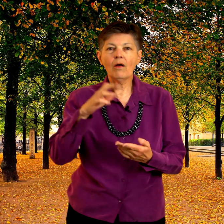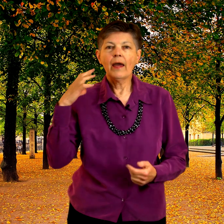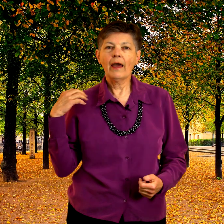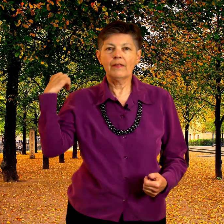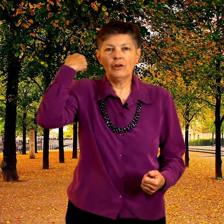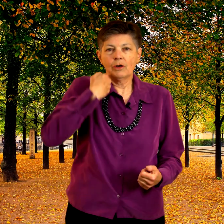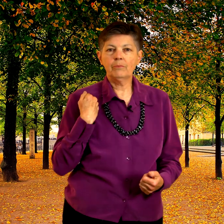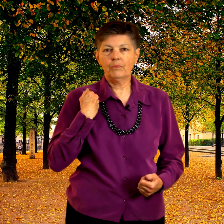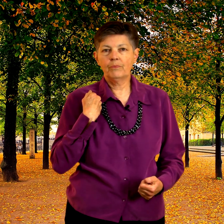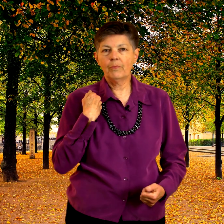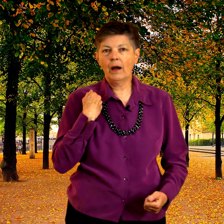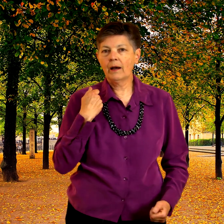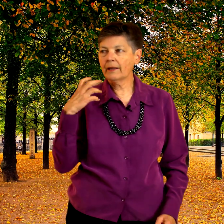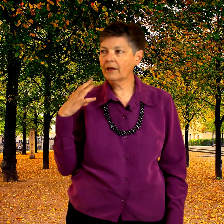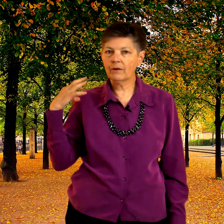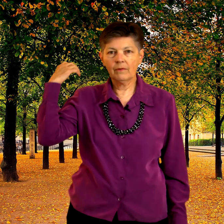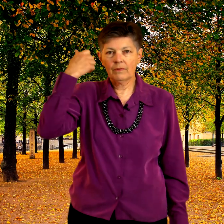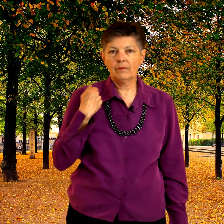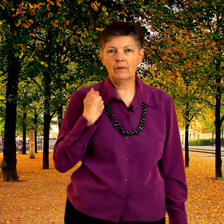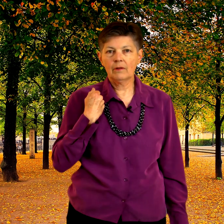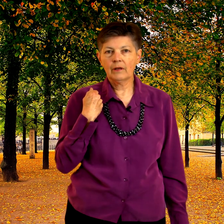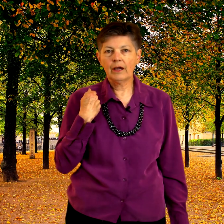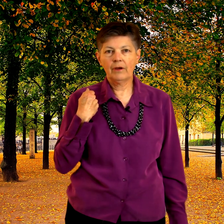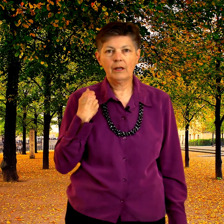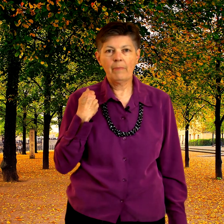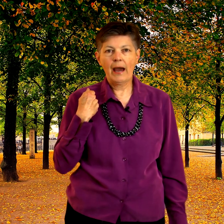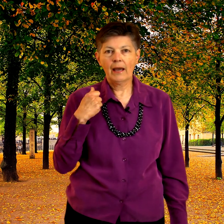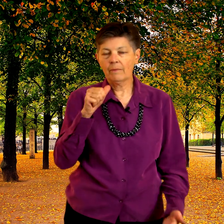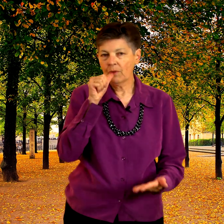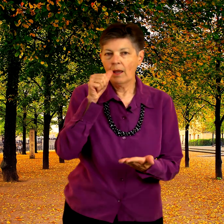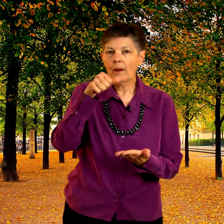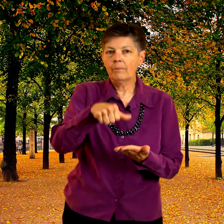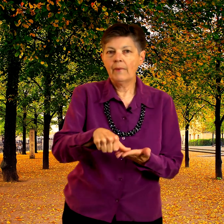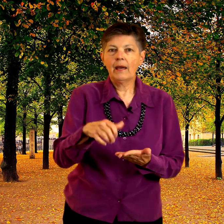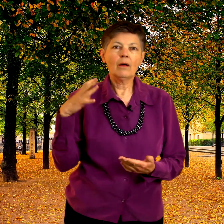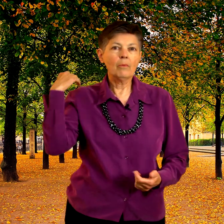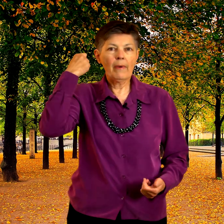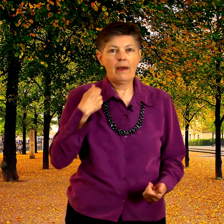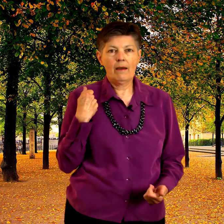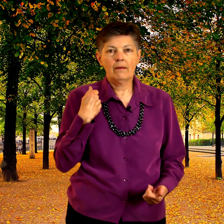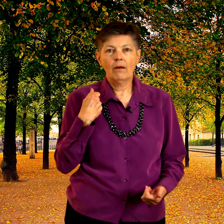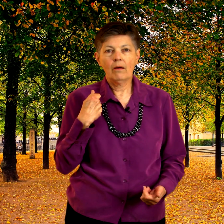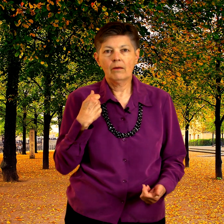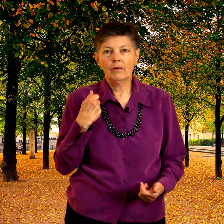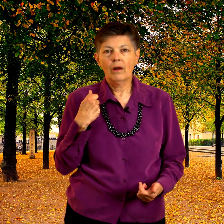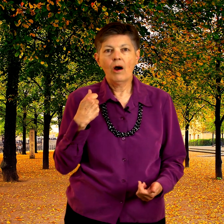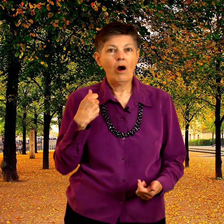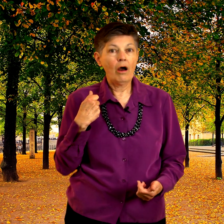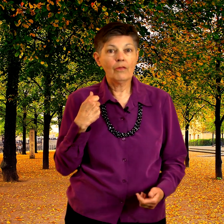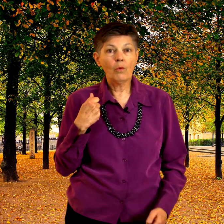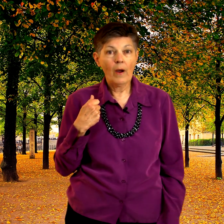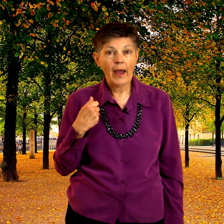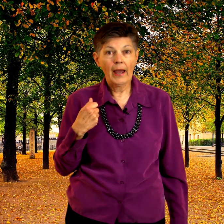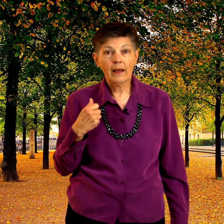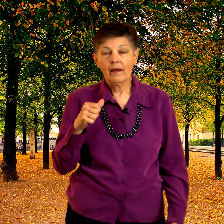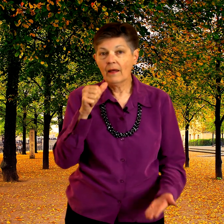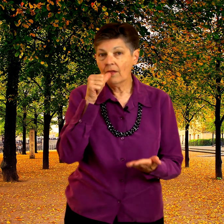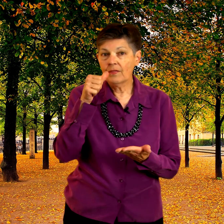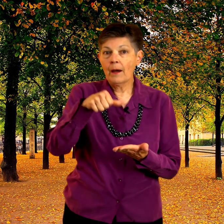and then you can like carrying the bag mailman on the way the